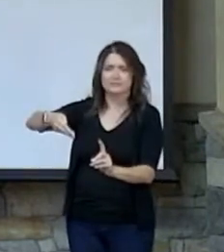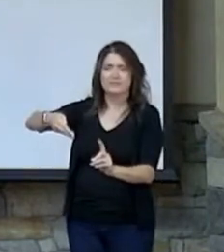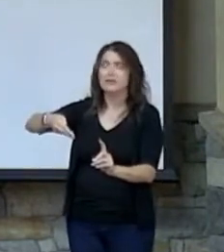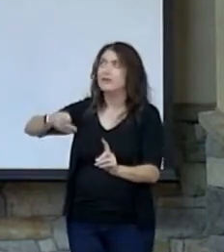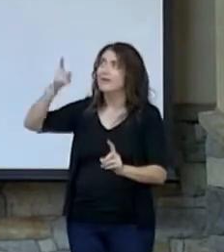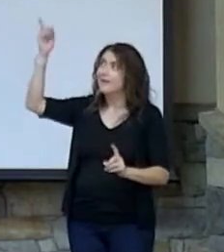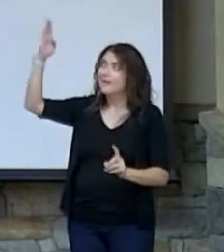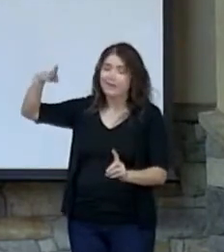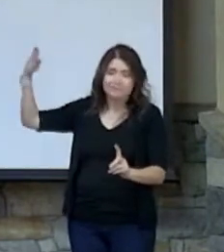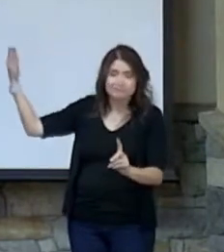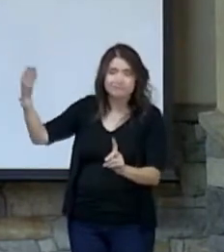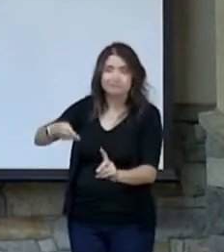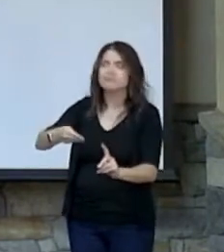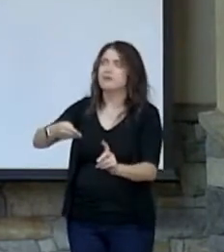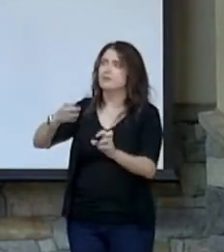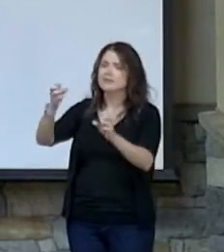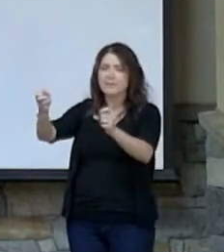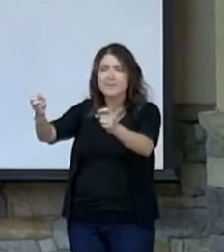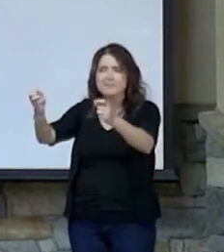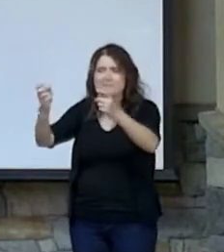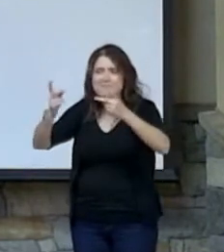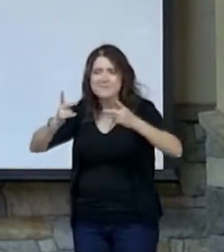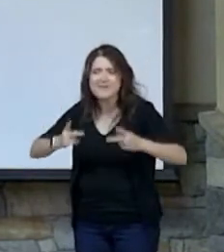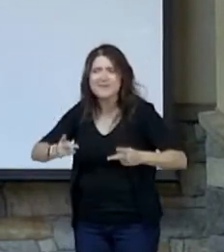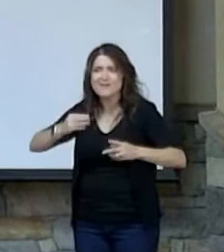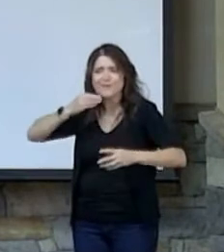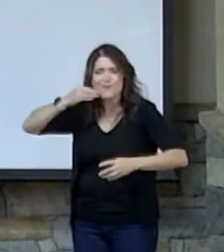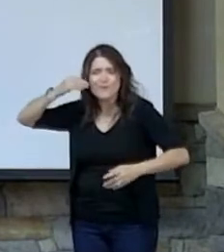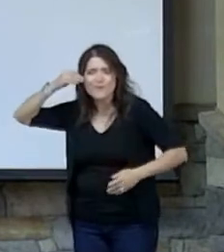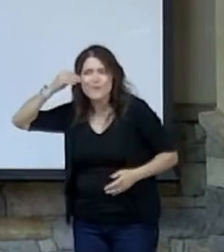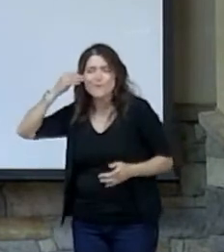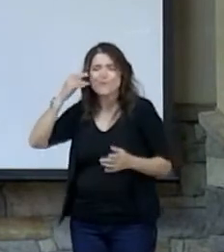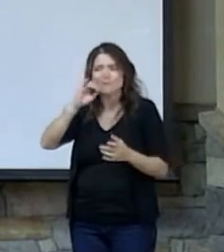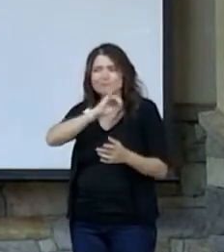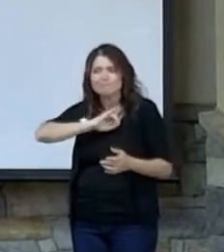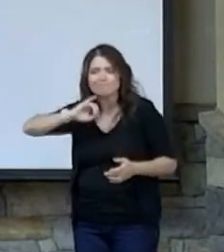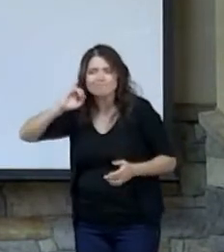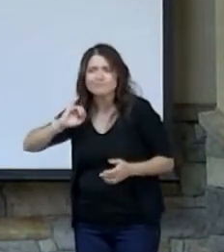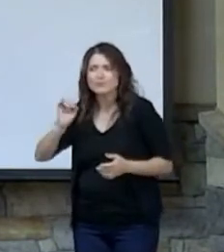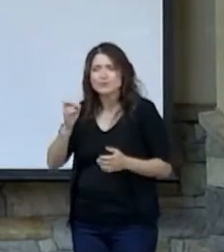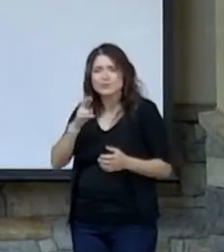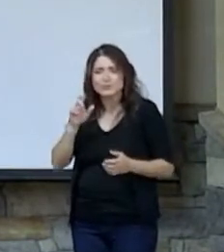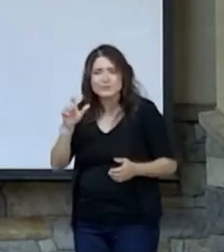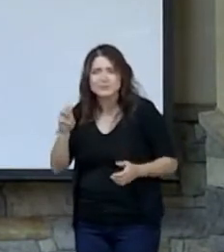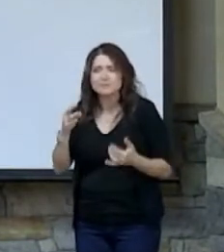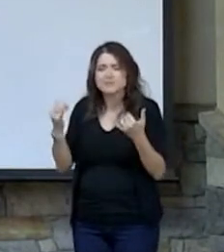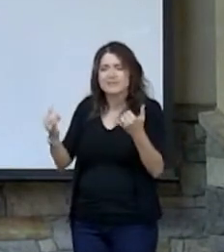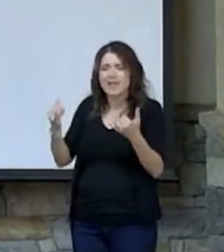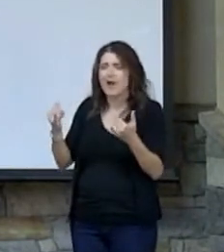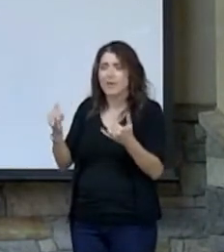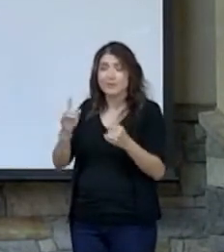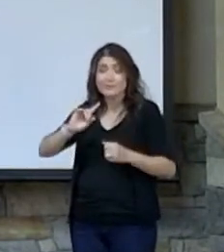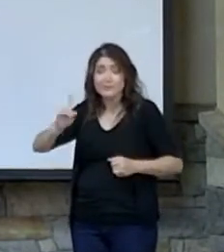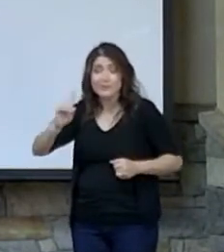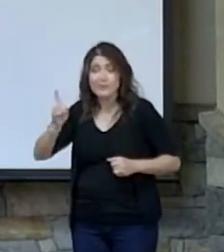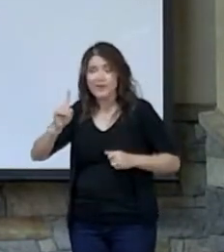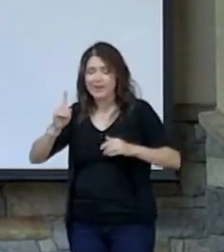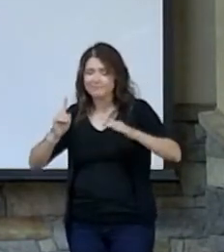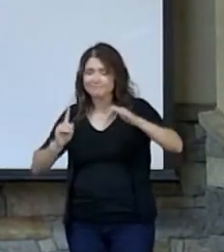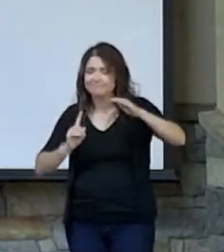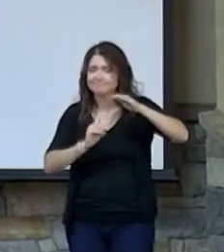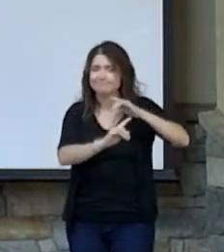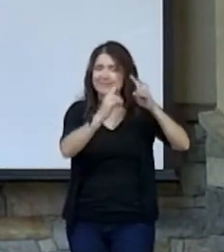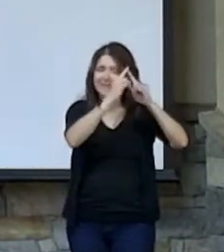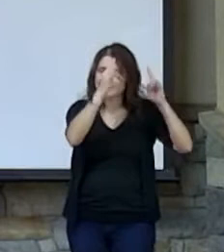presence was coming back home to Jerusalem. And it was going back into the very tent where God's